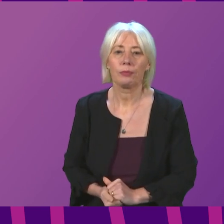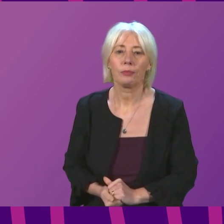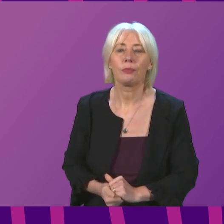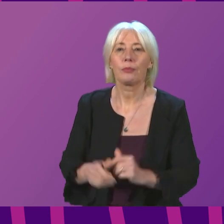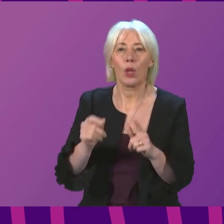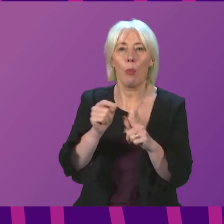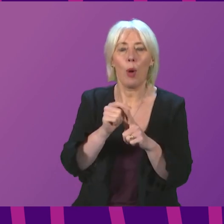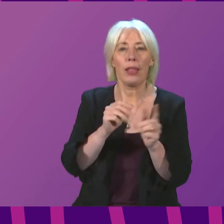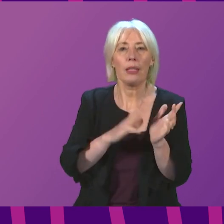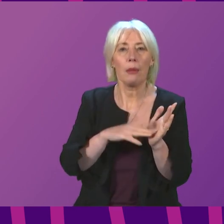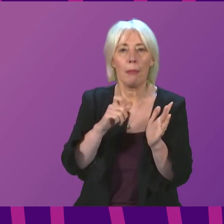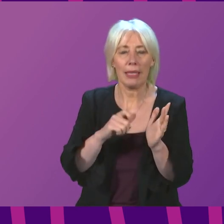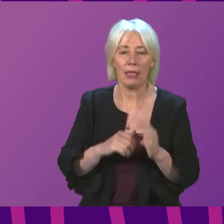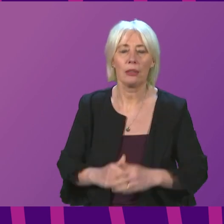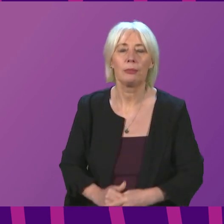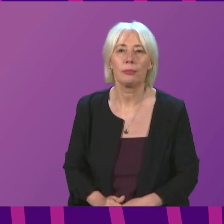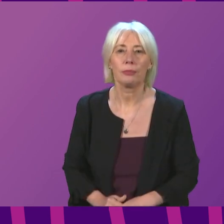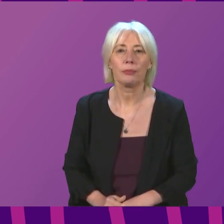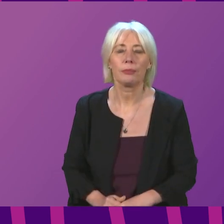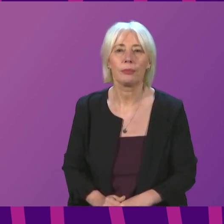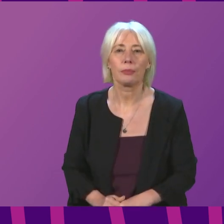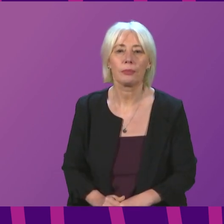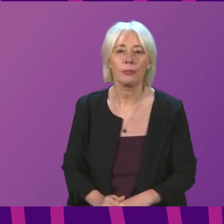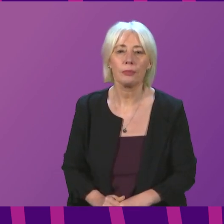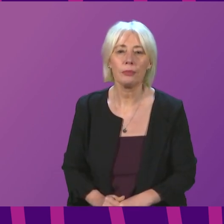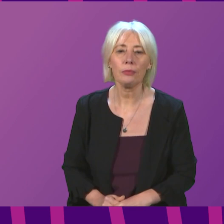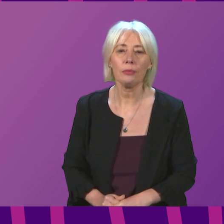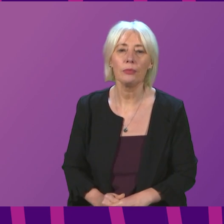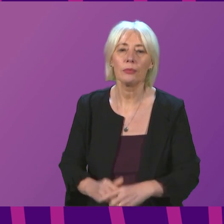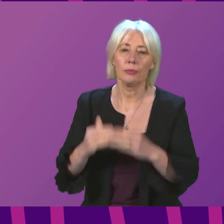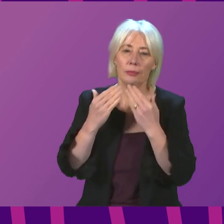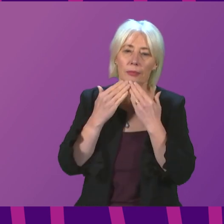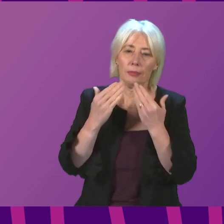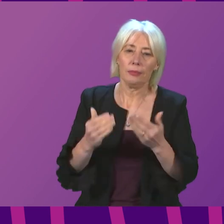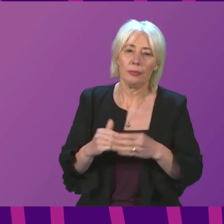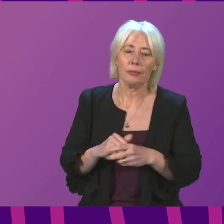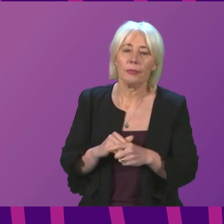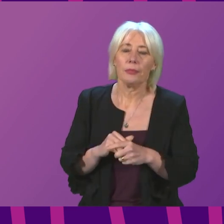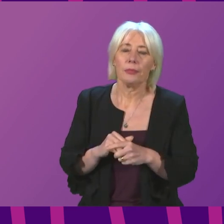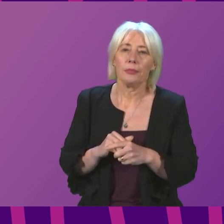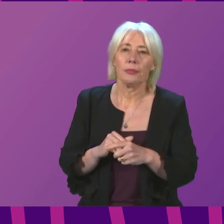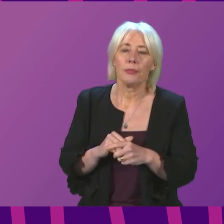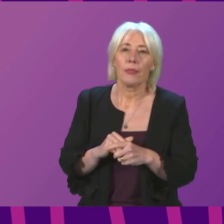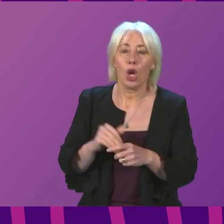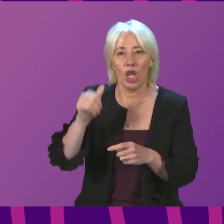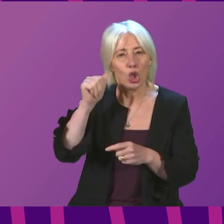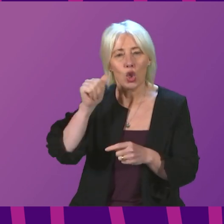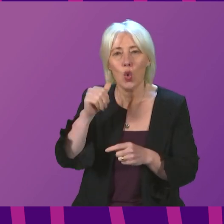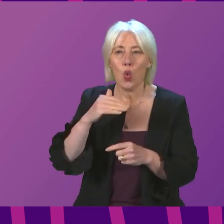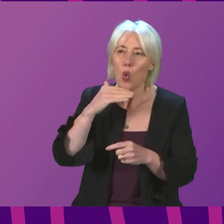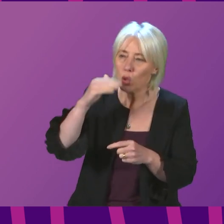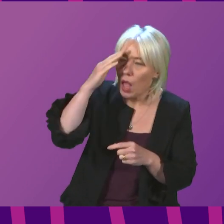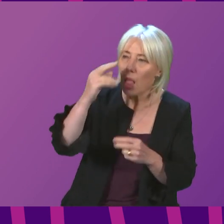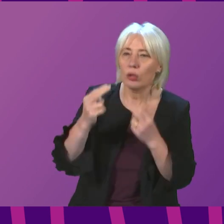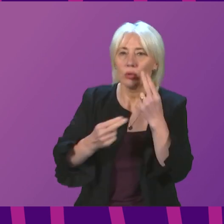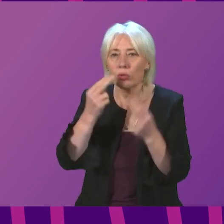Pauline McNeill to be followed by Rona Mackay. Rona Mackay, Thank you, Presiding Officer. First Minister, as you know, the hospitality sector